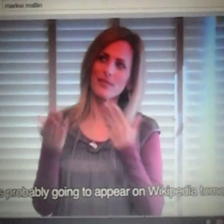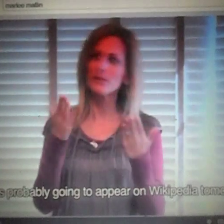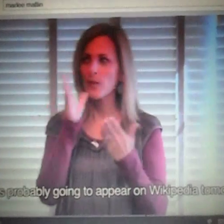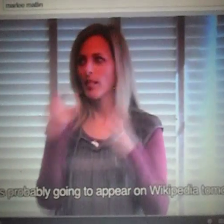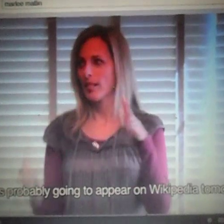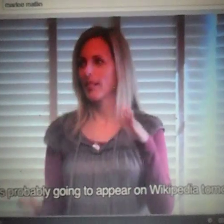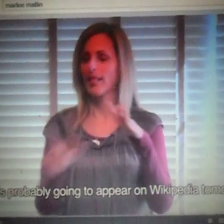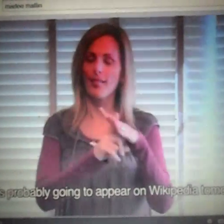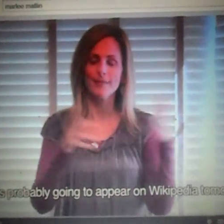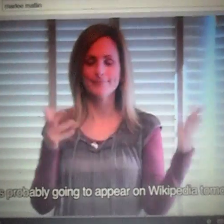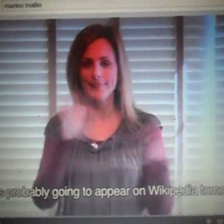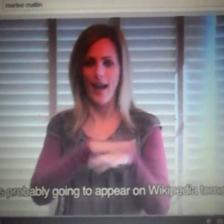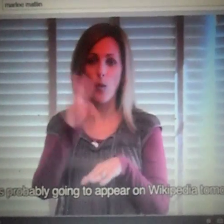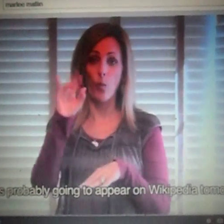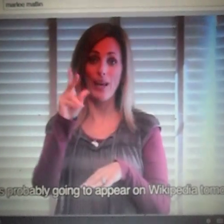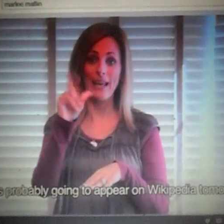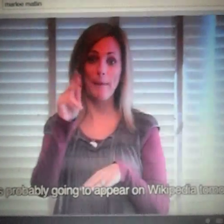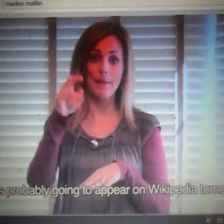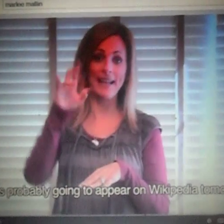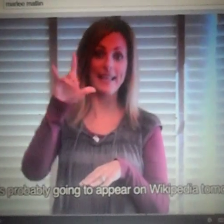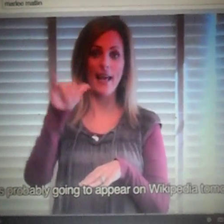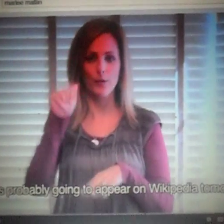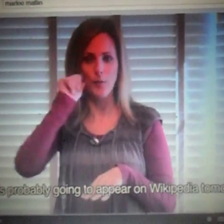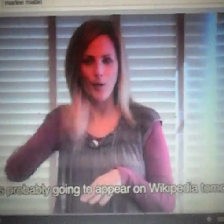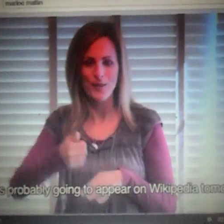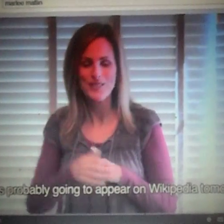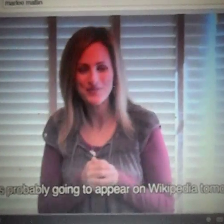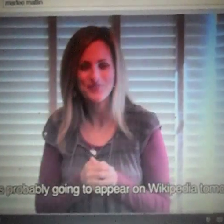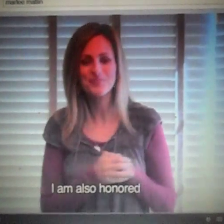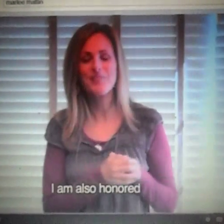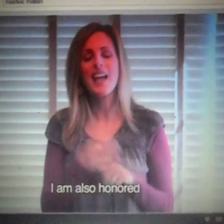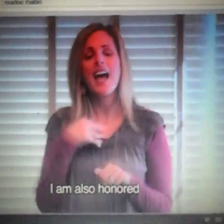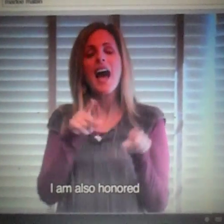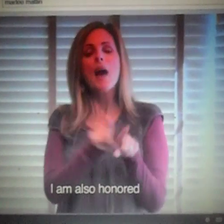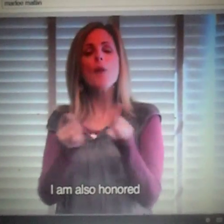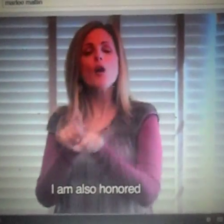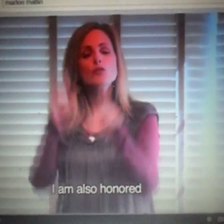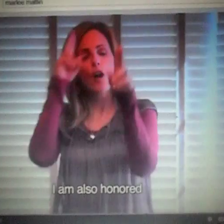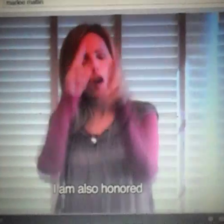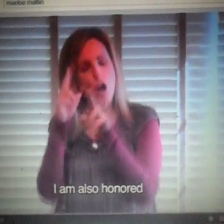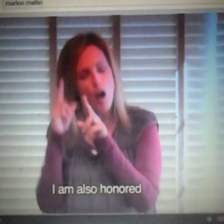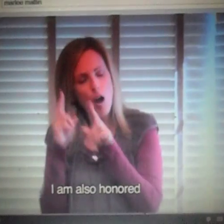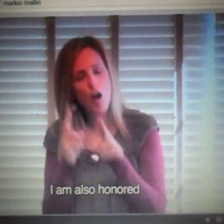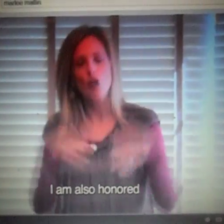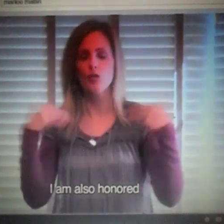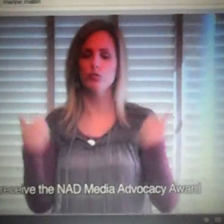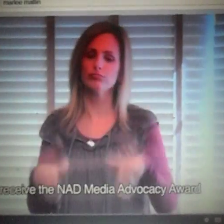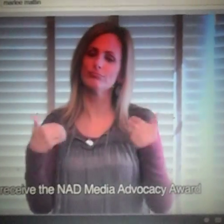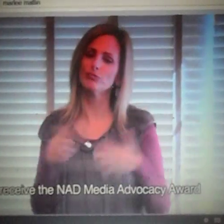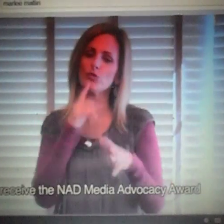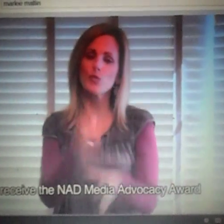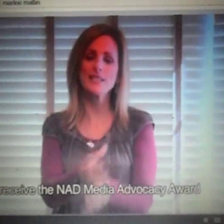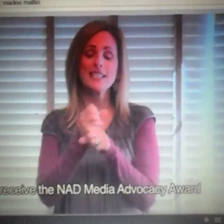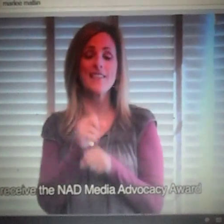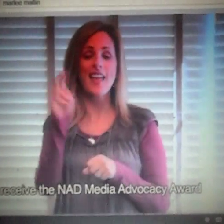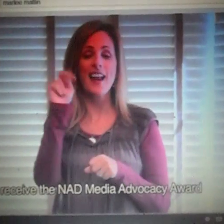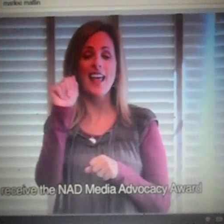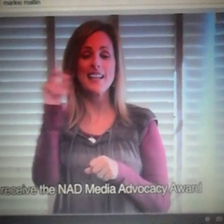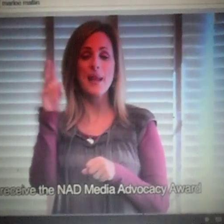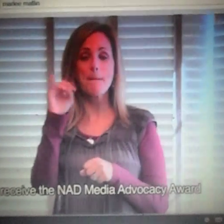Okay, that's probably going to be on Wikipedia tomorrow. I'm also honored to receive the NAD